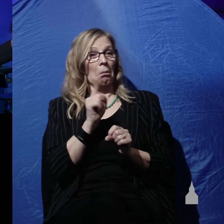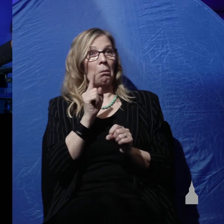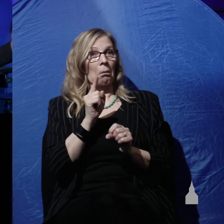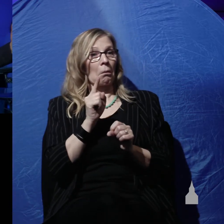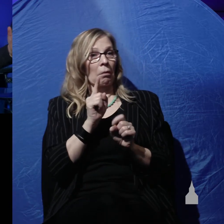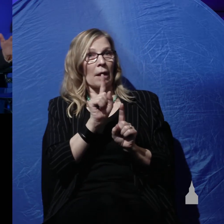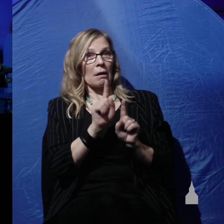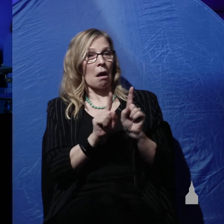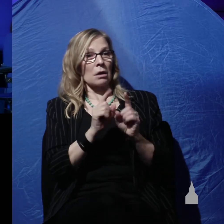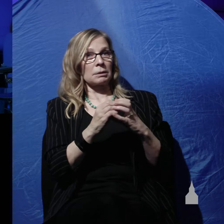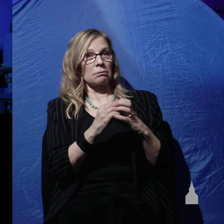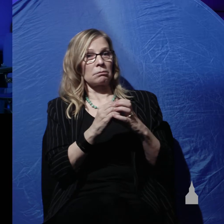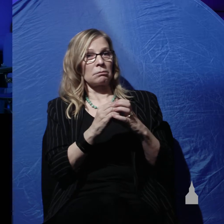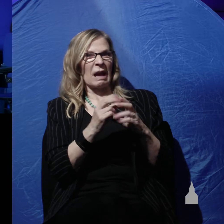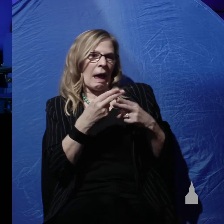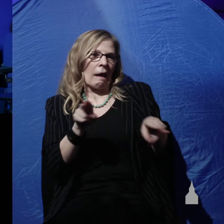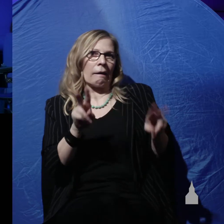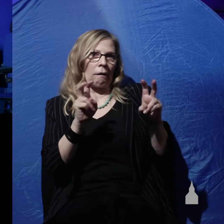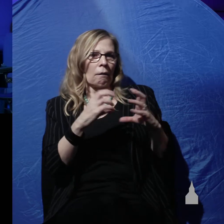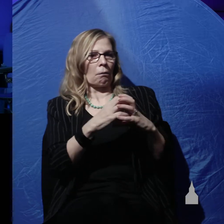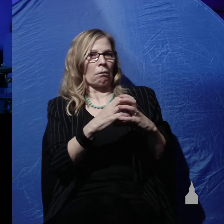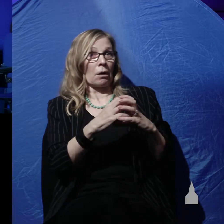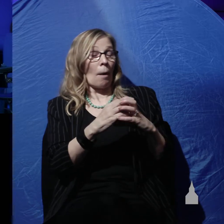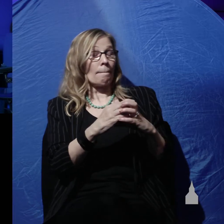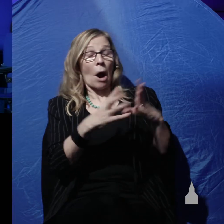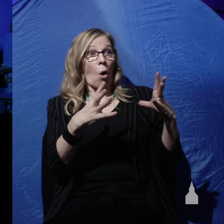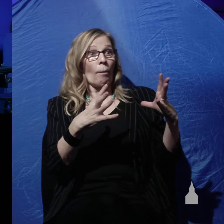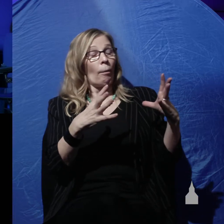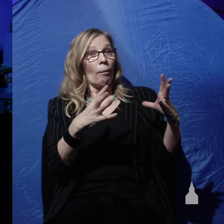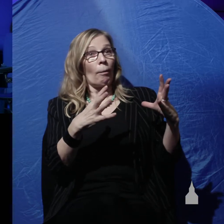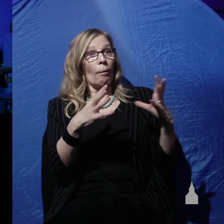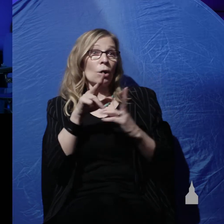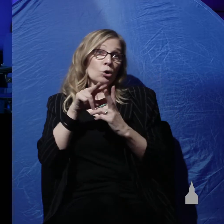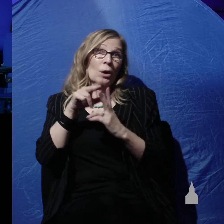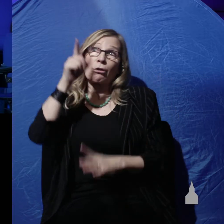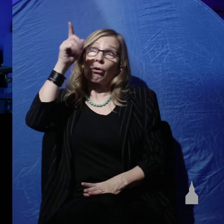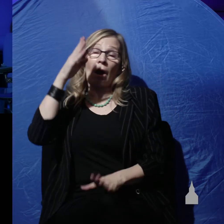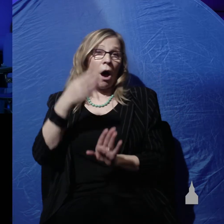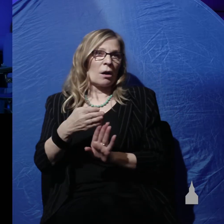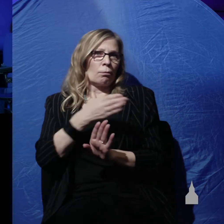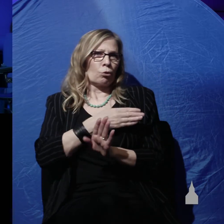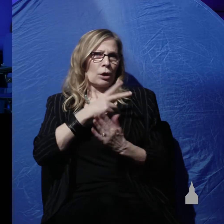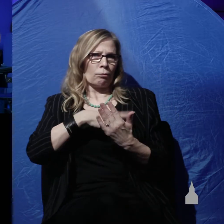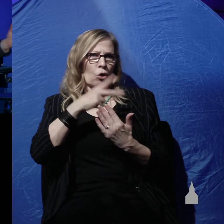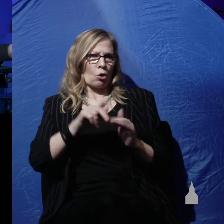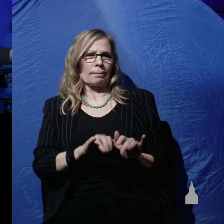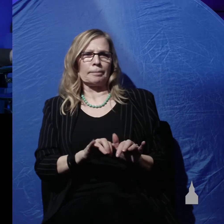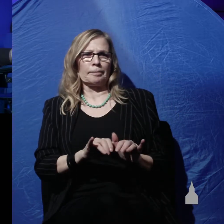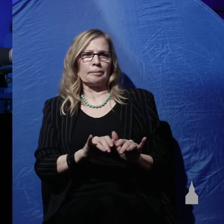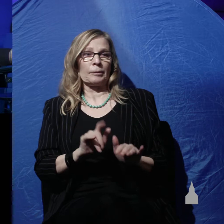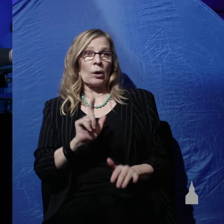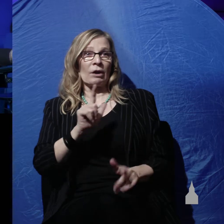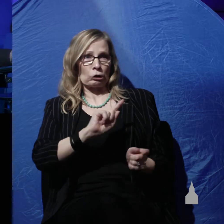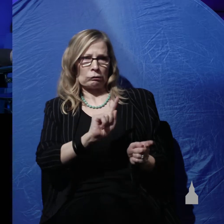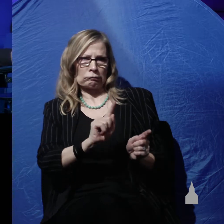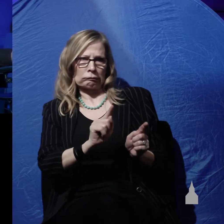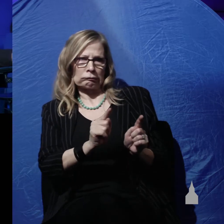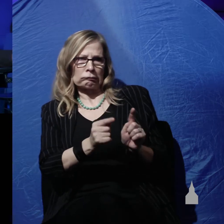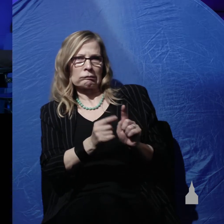And then God either pre-programmed the whole system up front to eventually evolve all the things